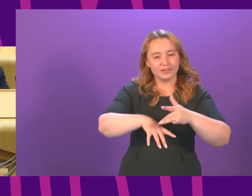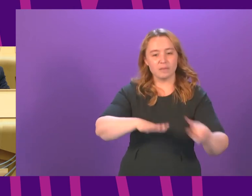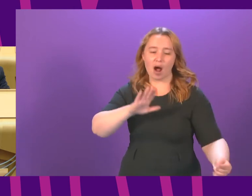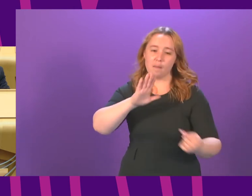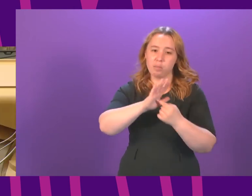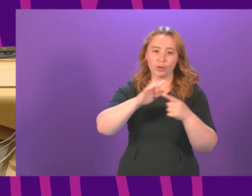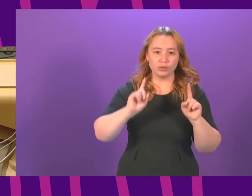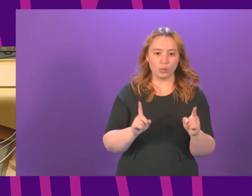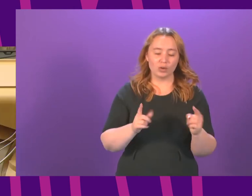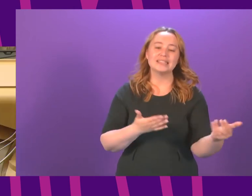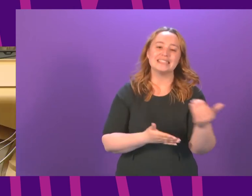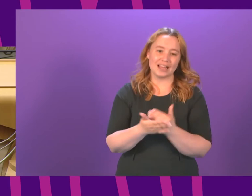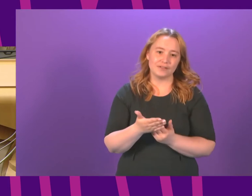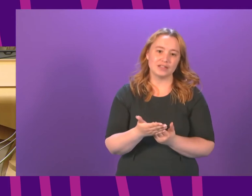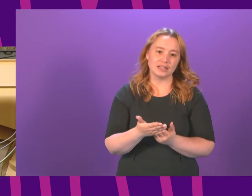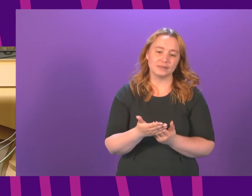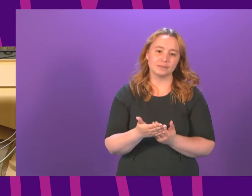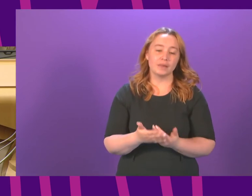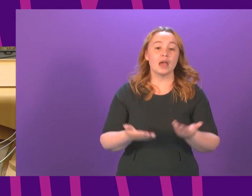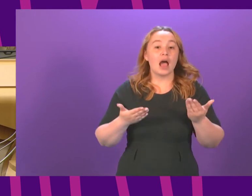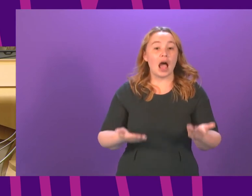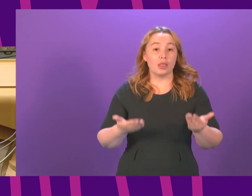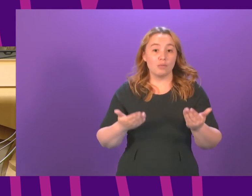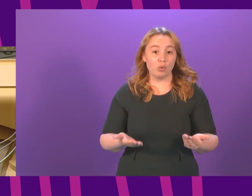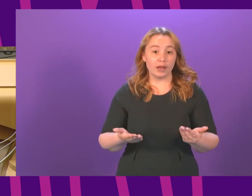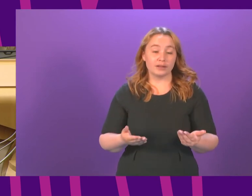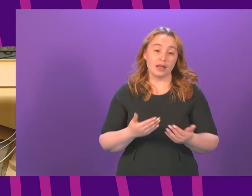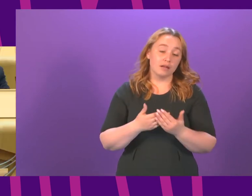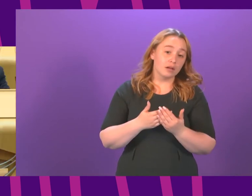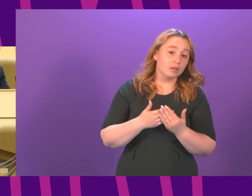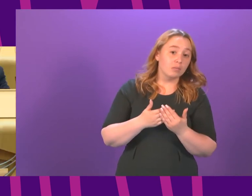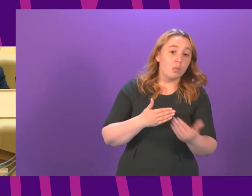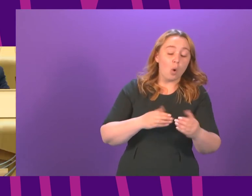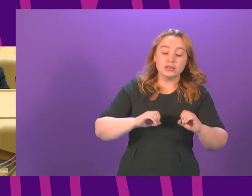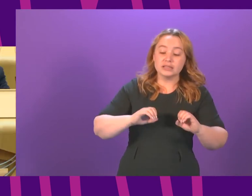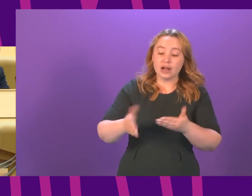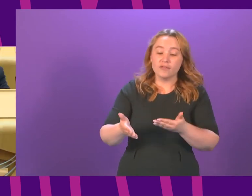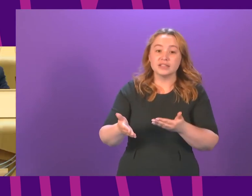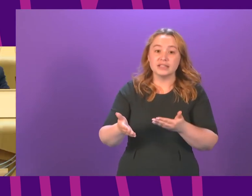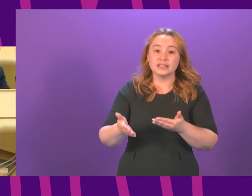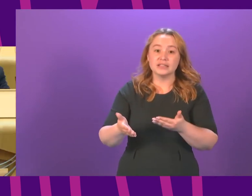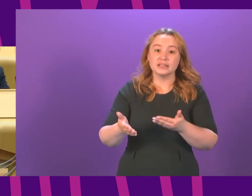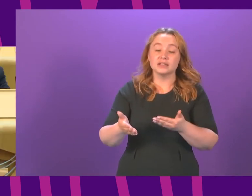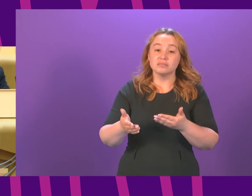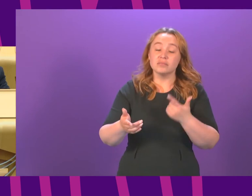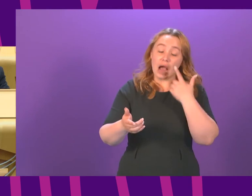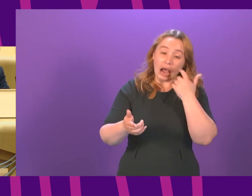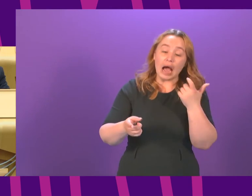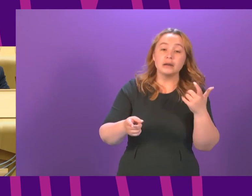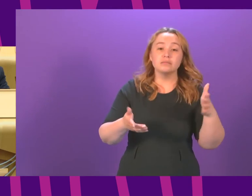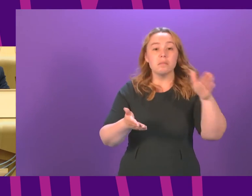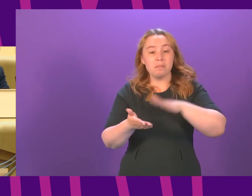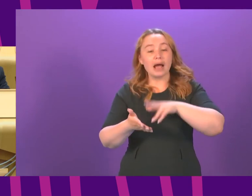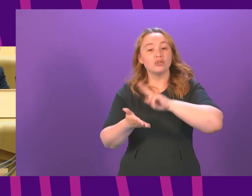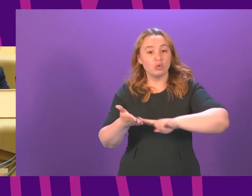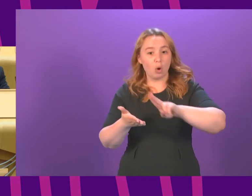paramount I do think now we are in a phase where more of services that Willie Rennie is talking about get back to normal I